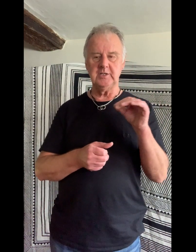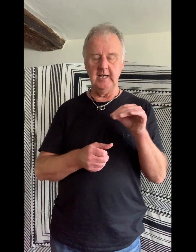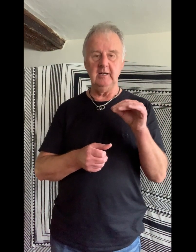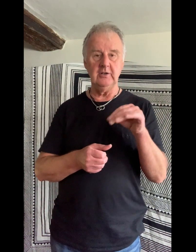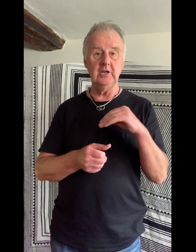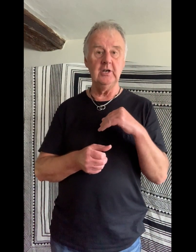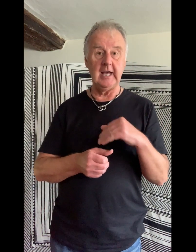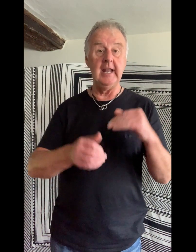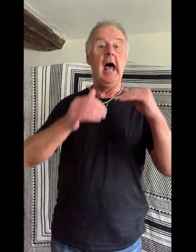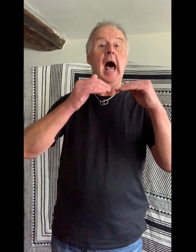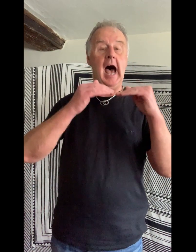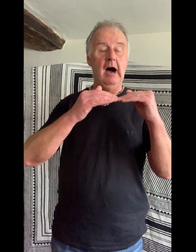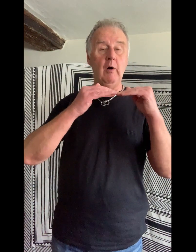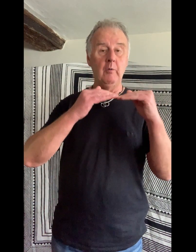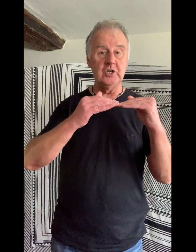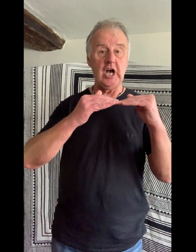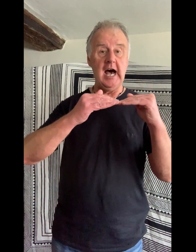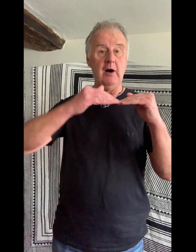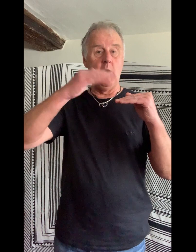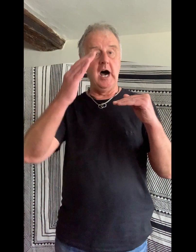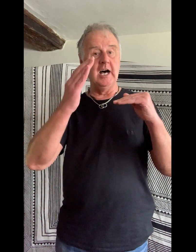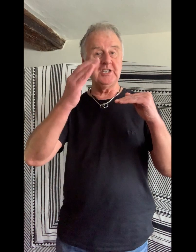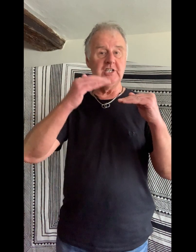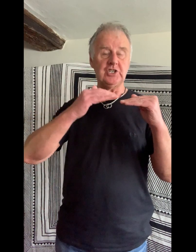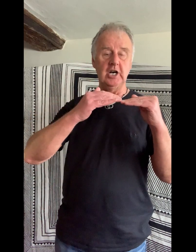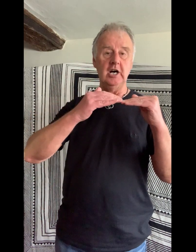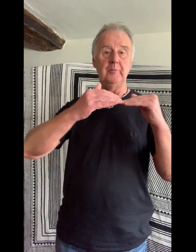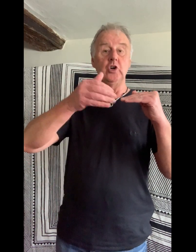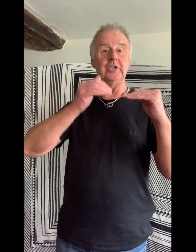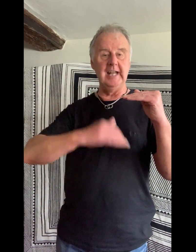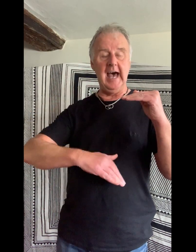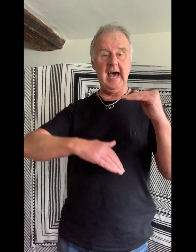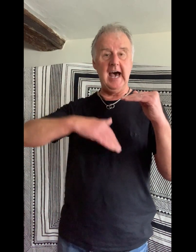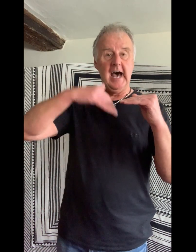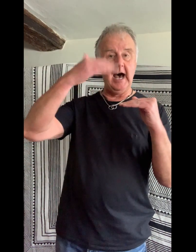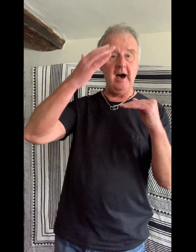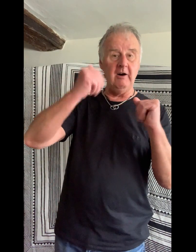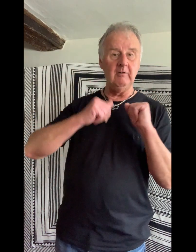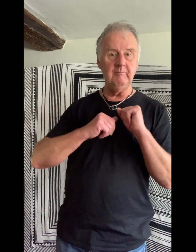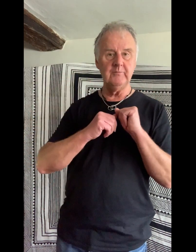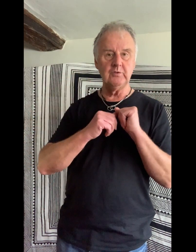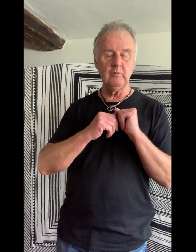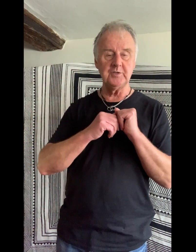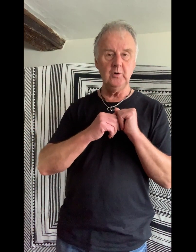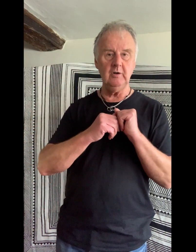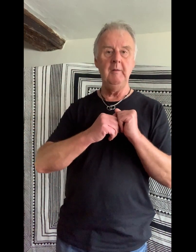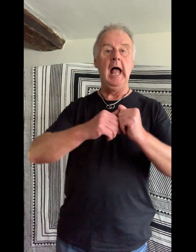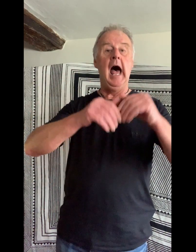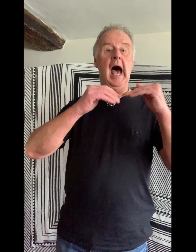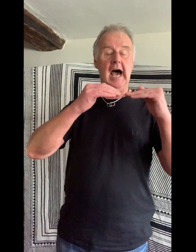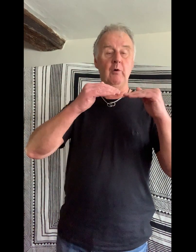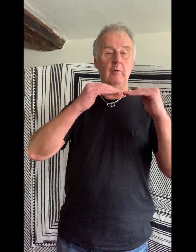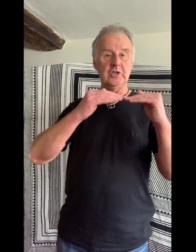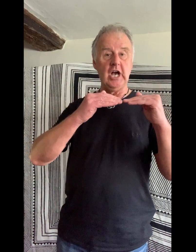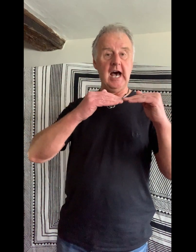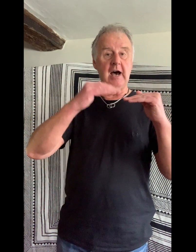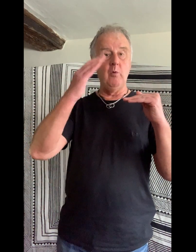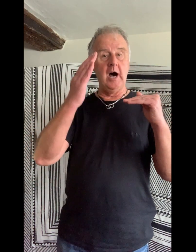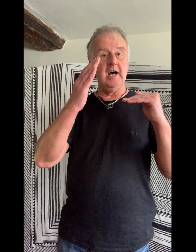sailed again. How I wish I was in Sherbrooke now. Once more. How I wish I was